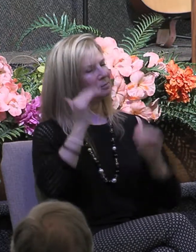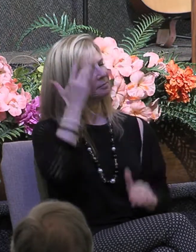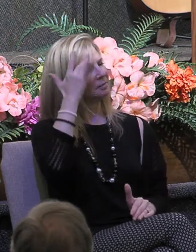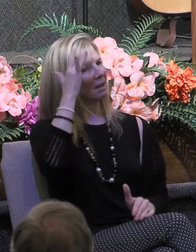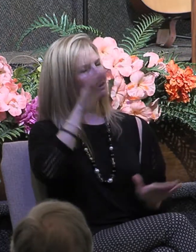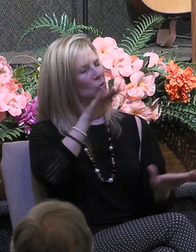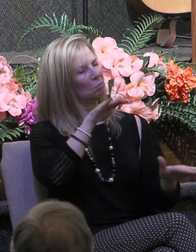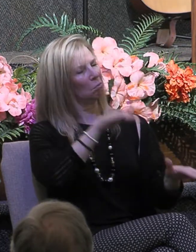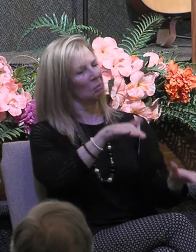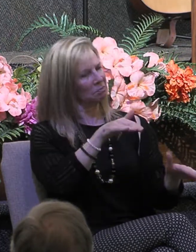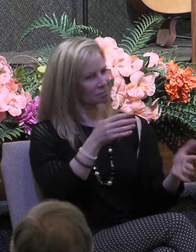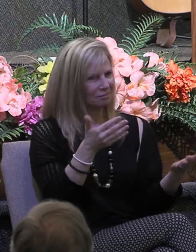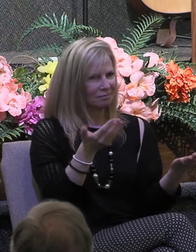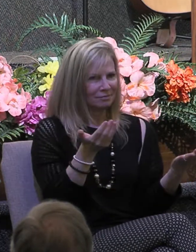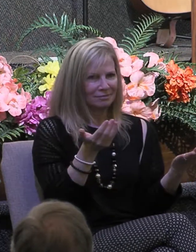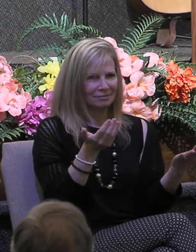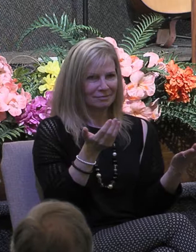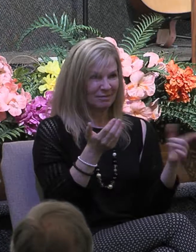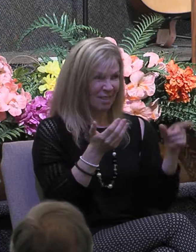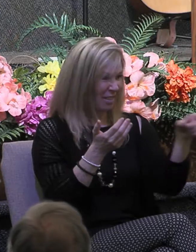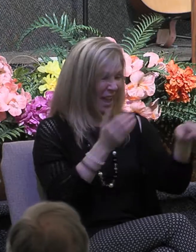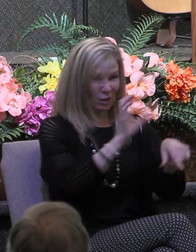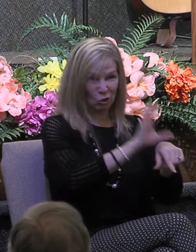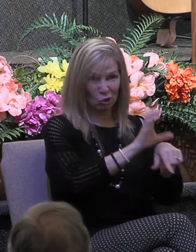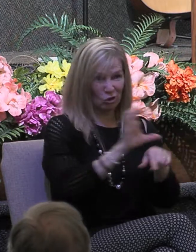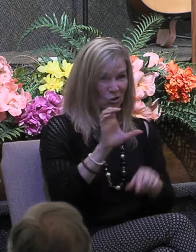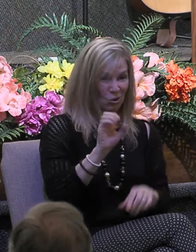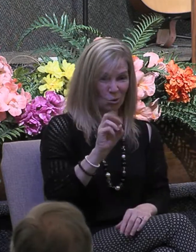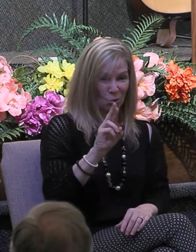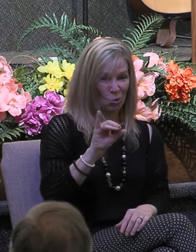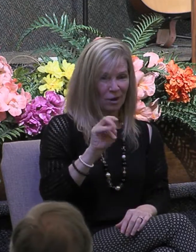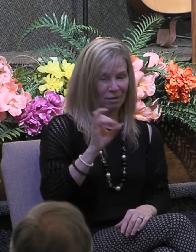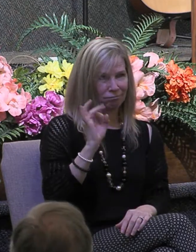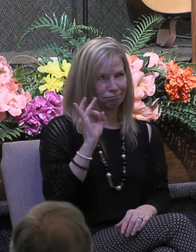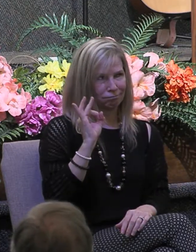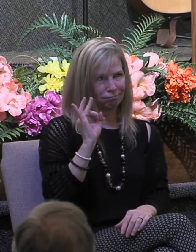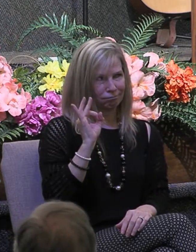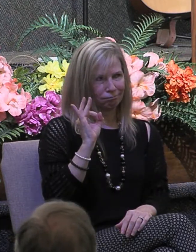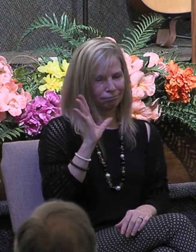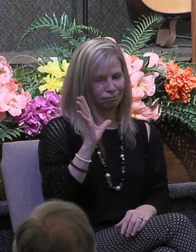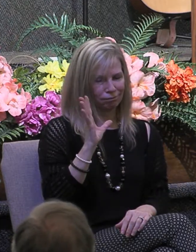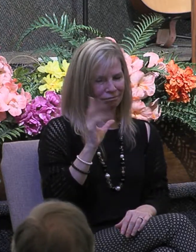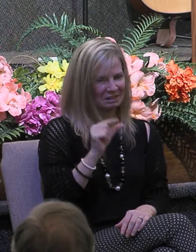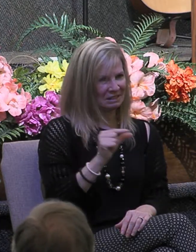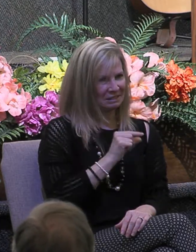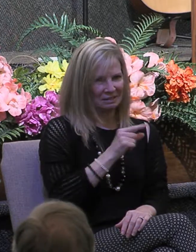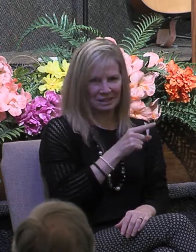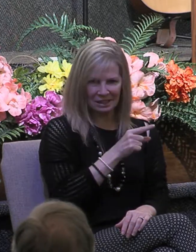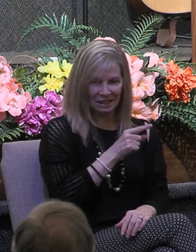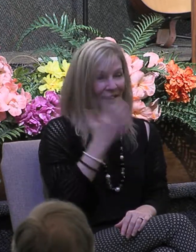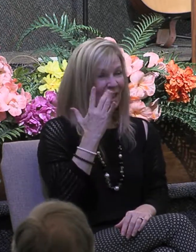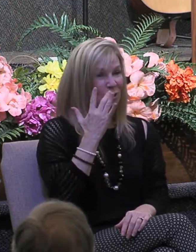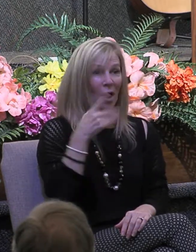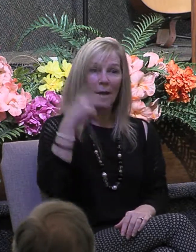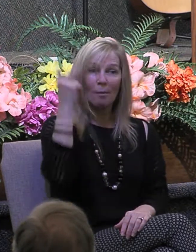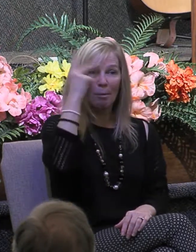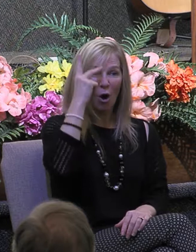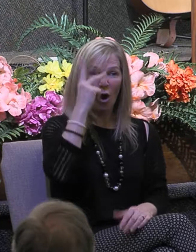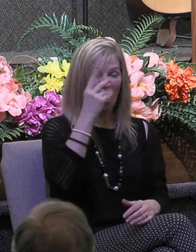in fact the Corinthians were terribly guilty of this and that's why Paul back in chapter 8 verse 1 said this to them